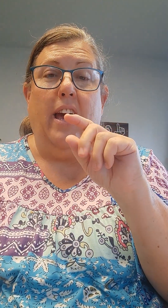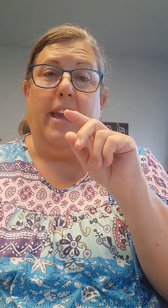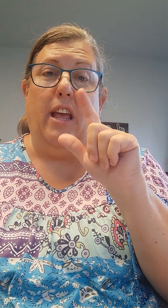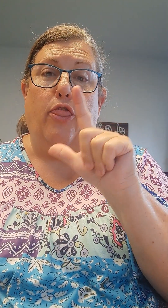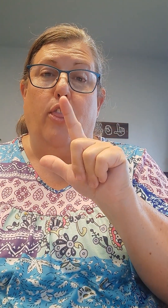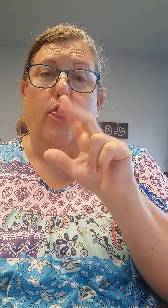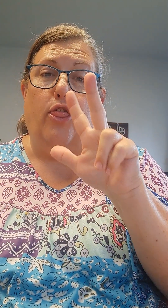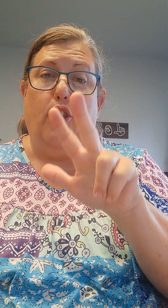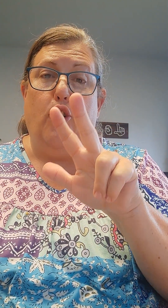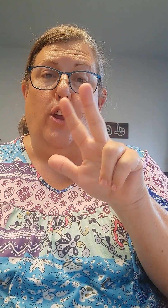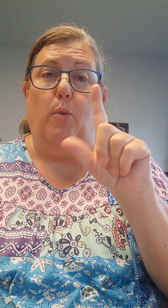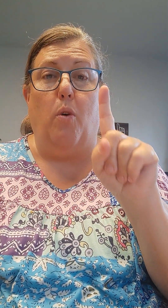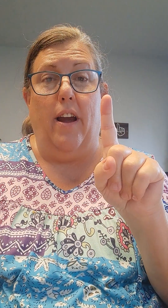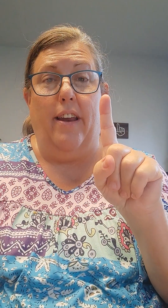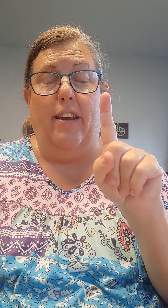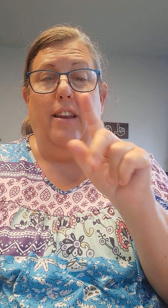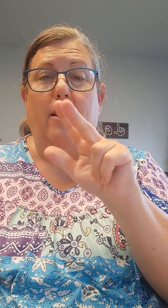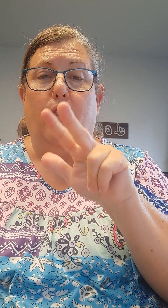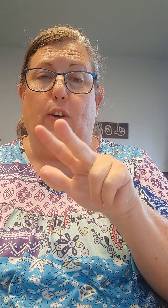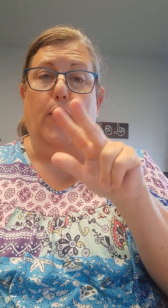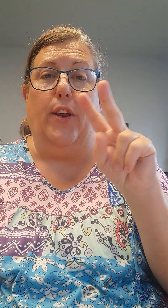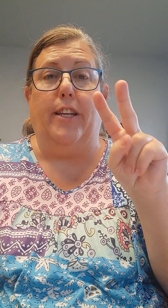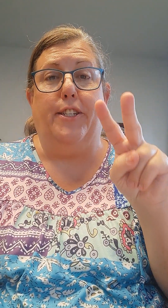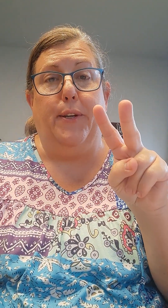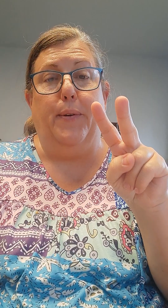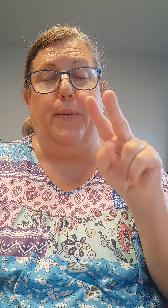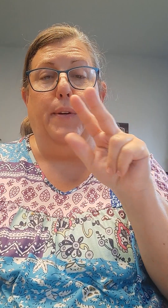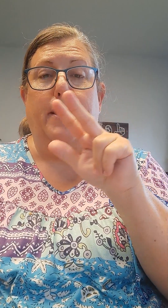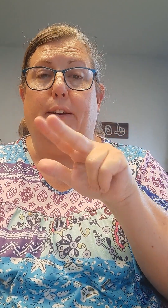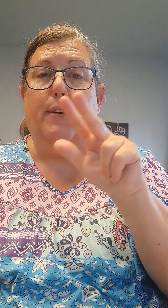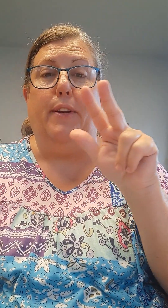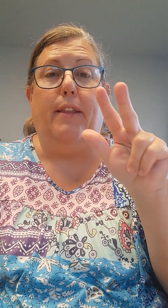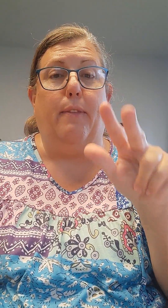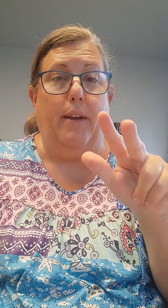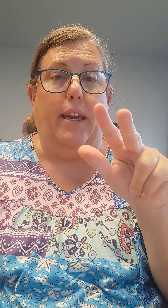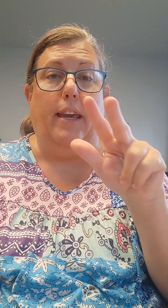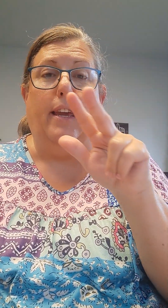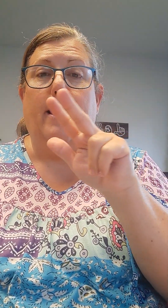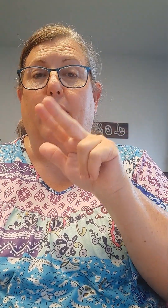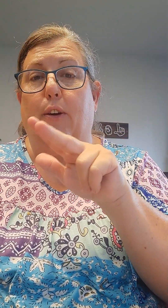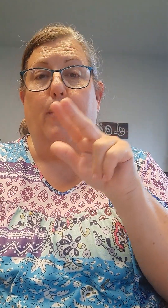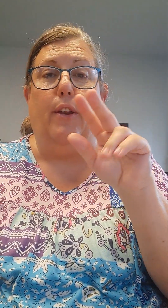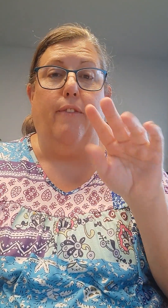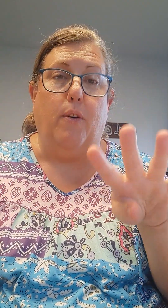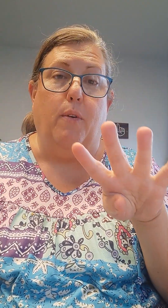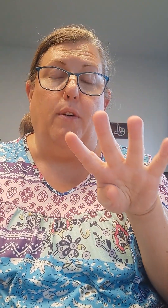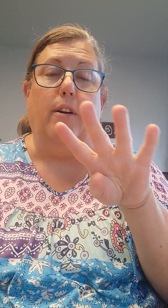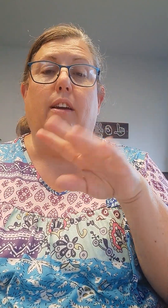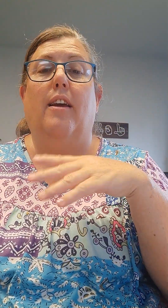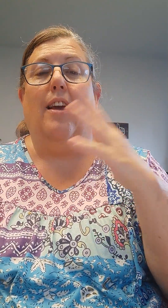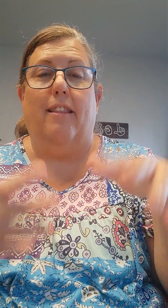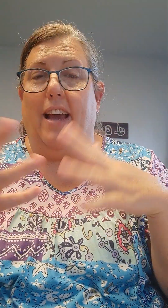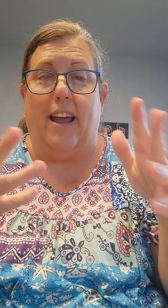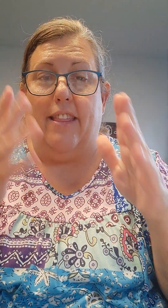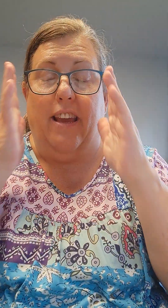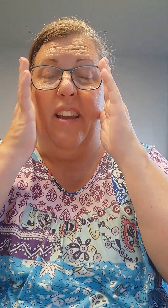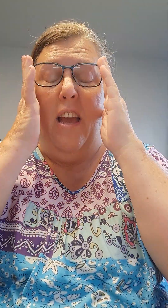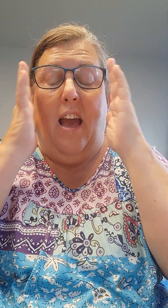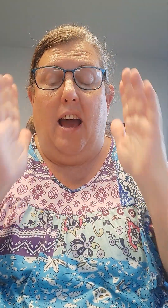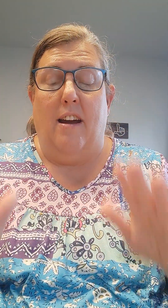like, thirty-one, thirty-two, thirty-three, thirty-four. That kind of thing. Um,